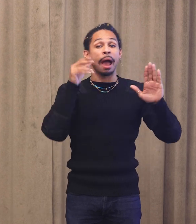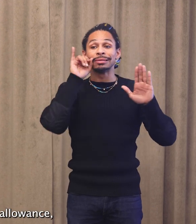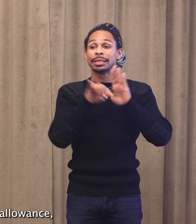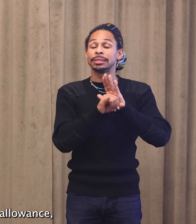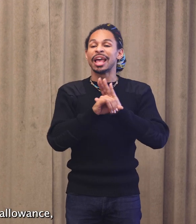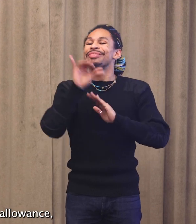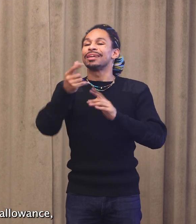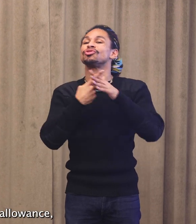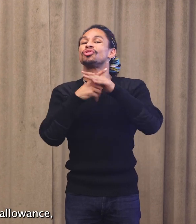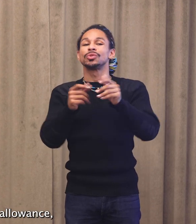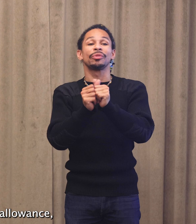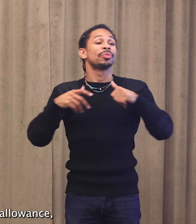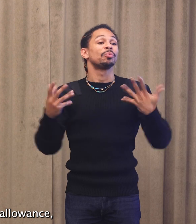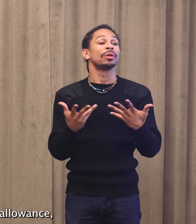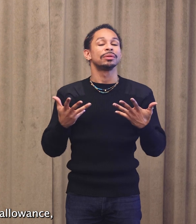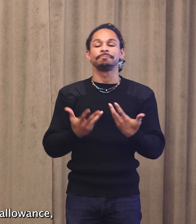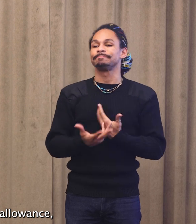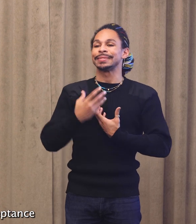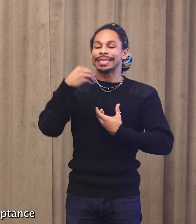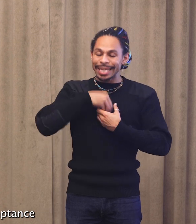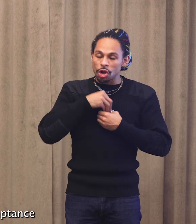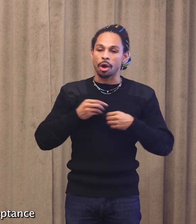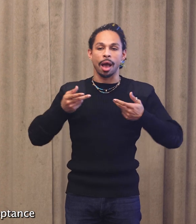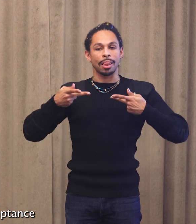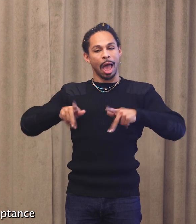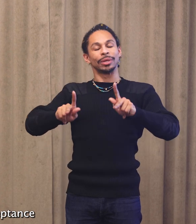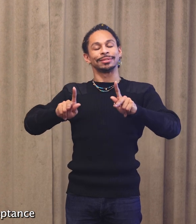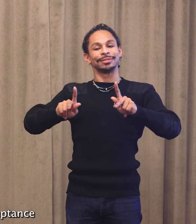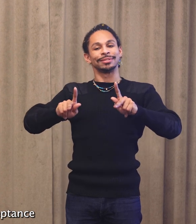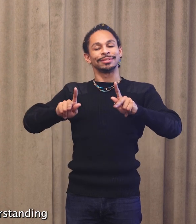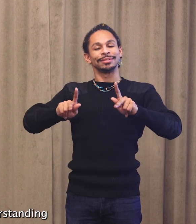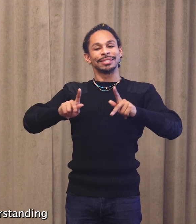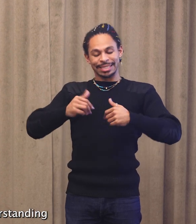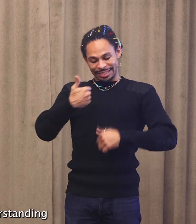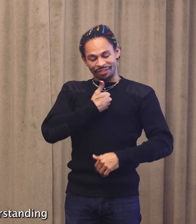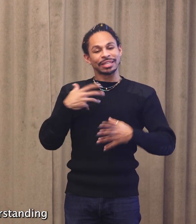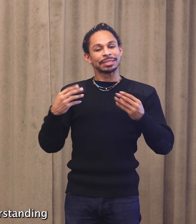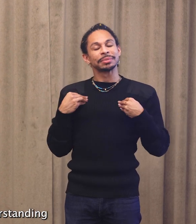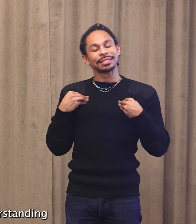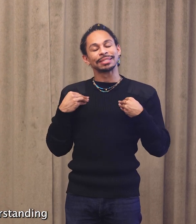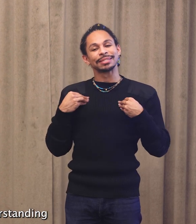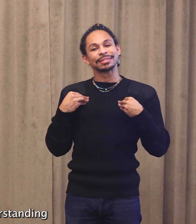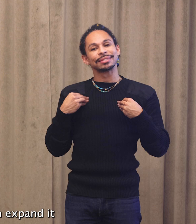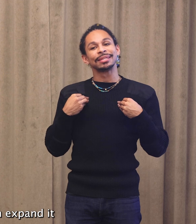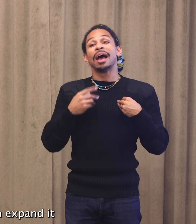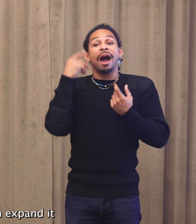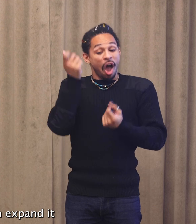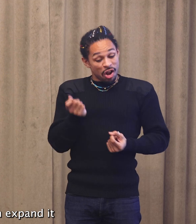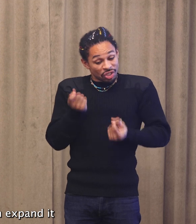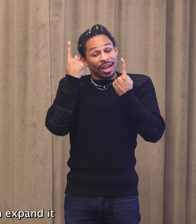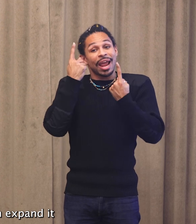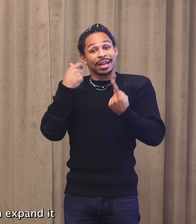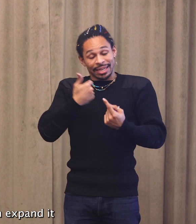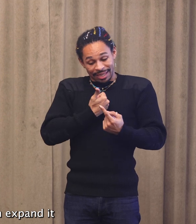with an inner allowance, a self-acceptance, and an understanding so that we